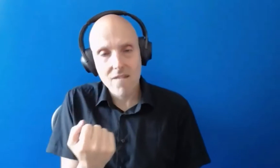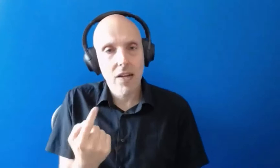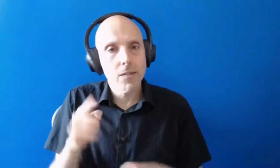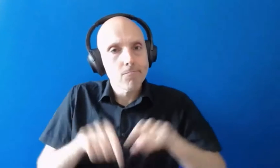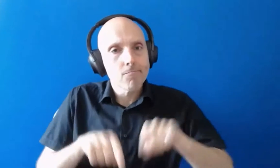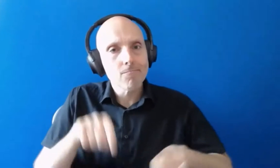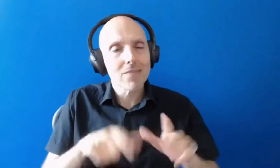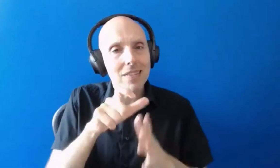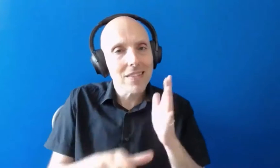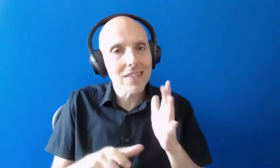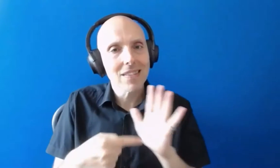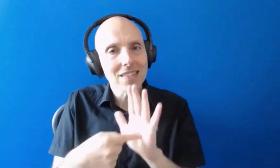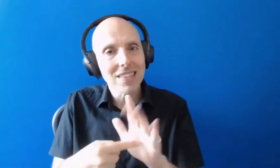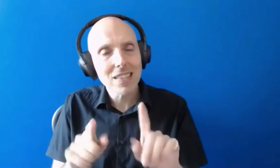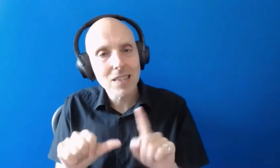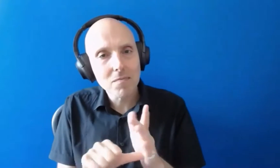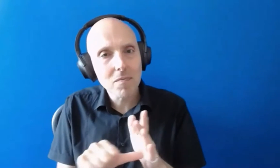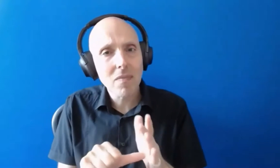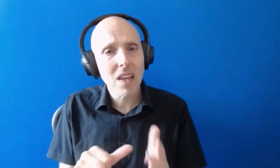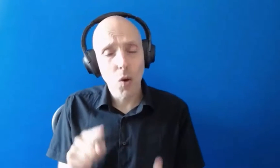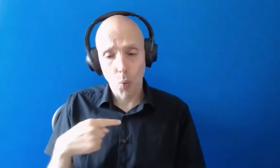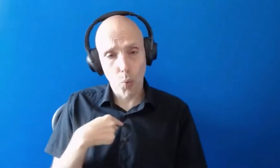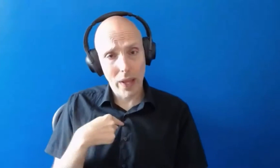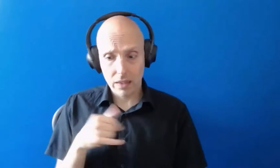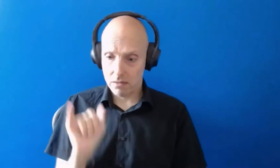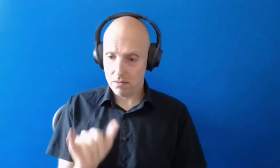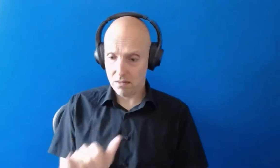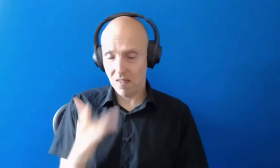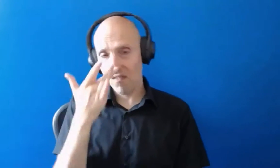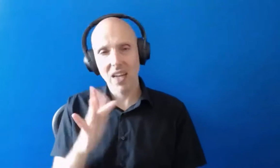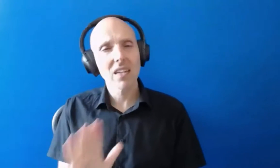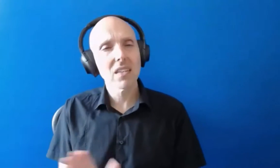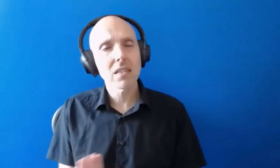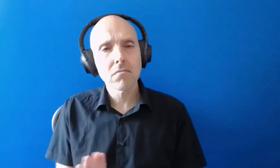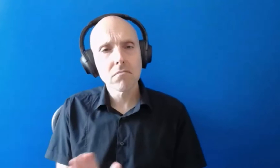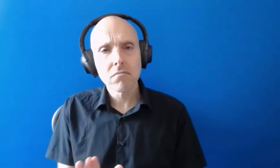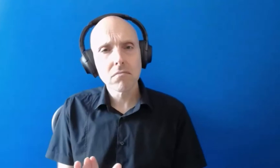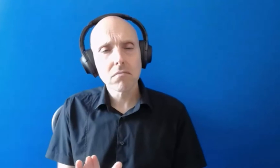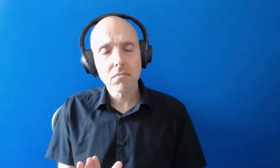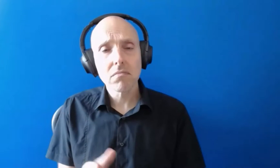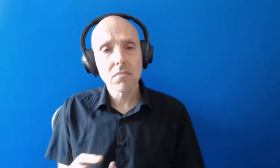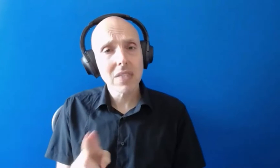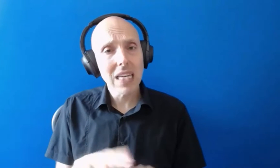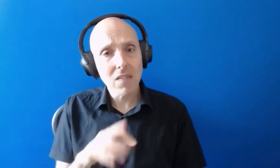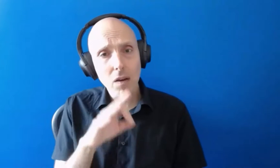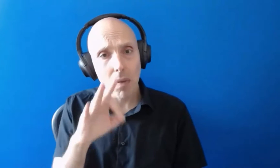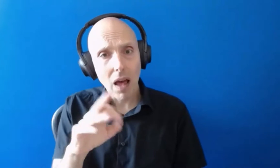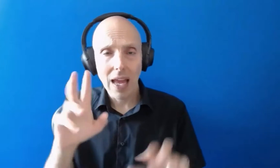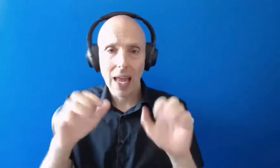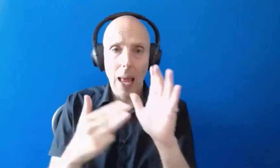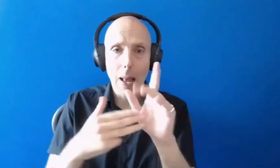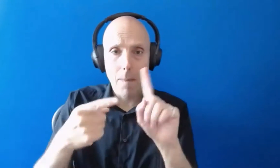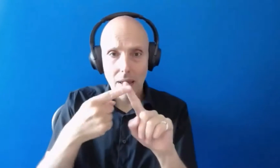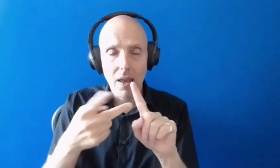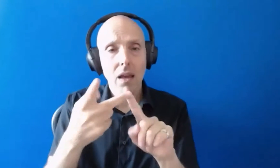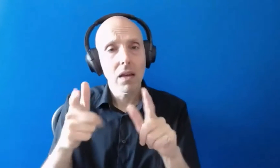perception that somebody would be faking something um like that so somebody who's applying for any chronic fatigue or any